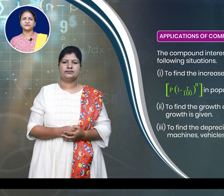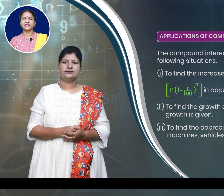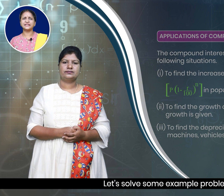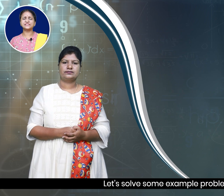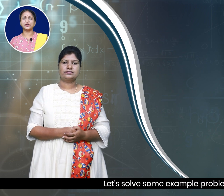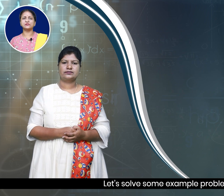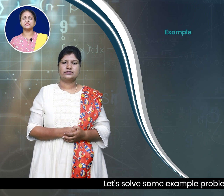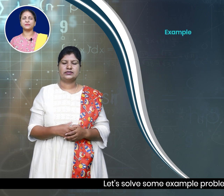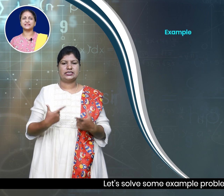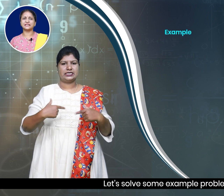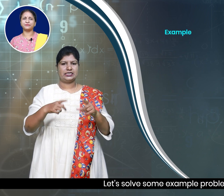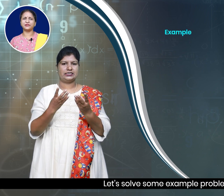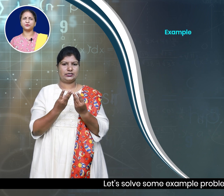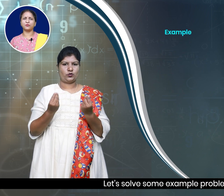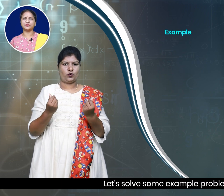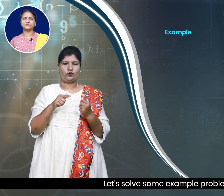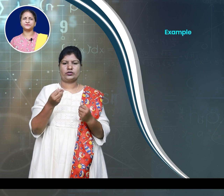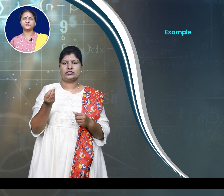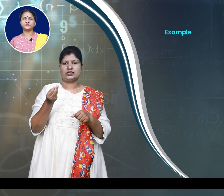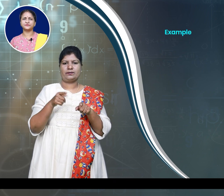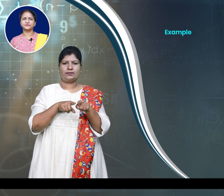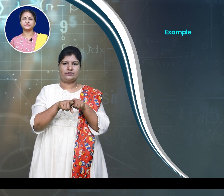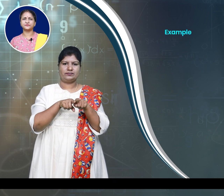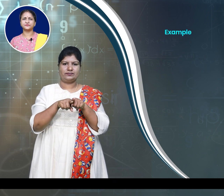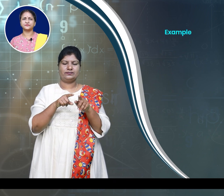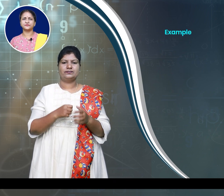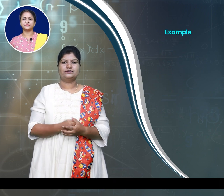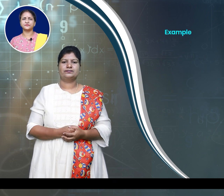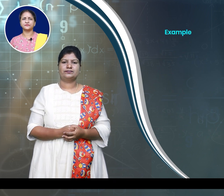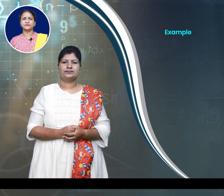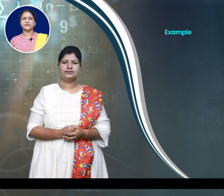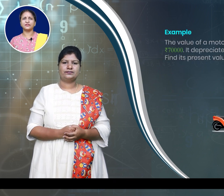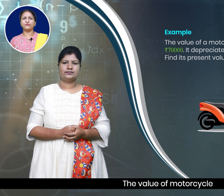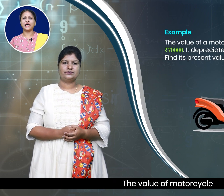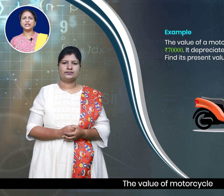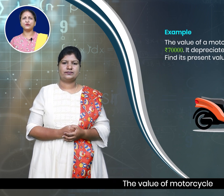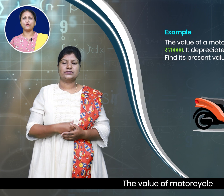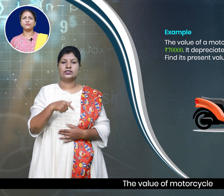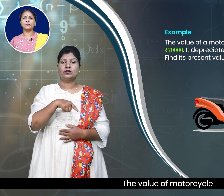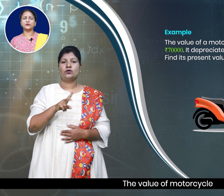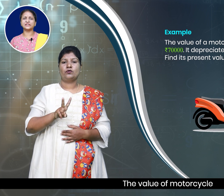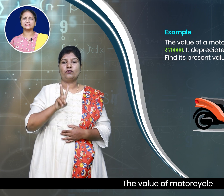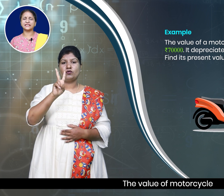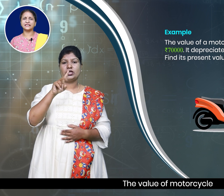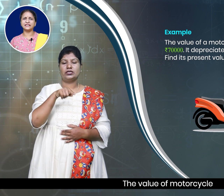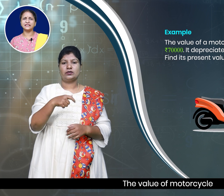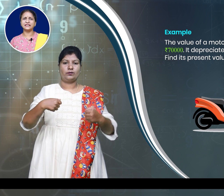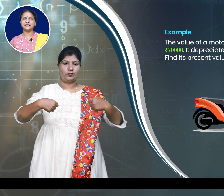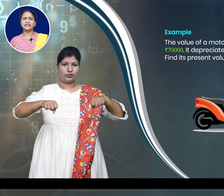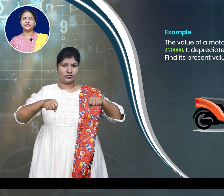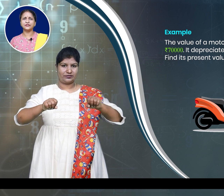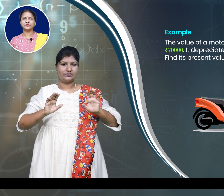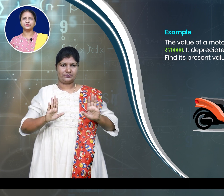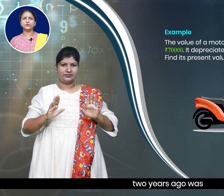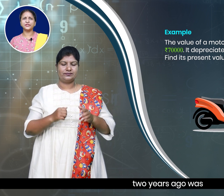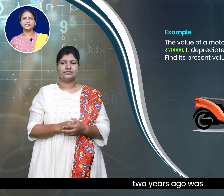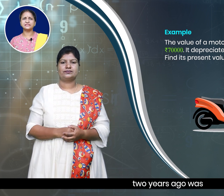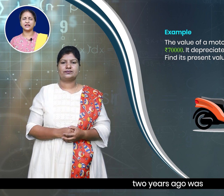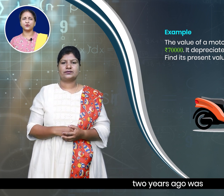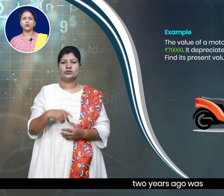Let us solve some example problem. The value of motorcycle 2 years ago